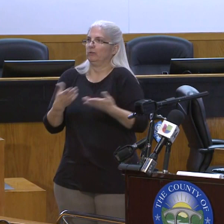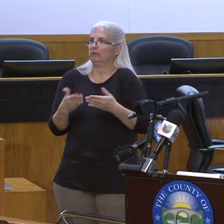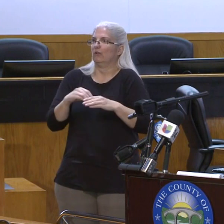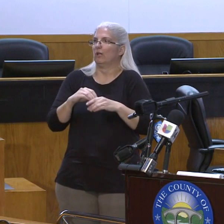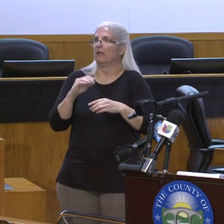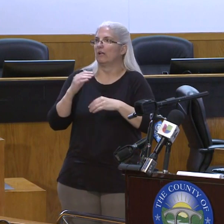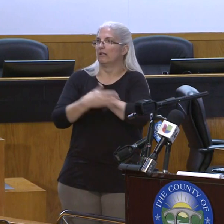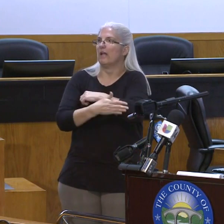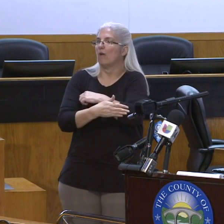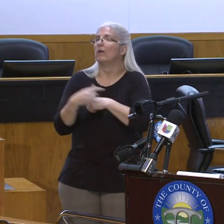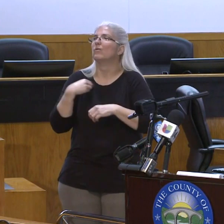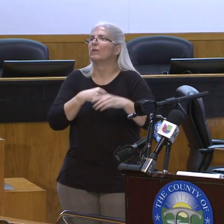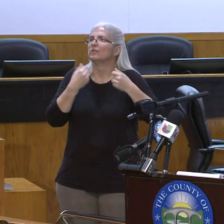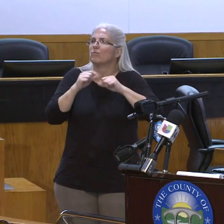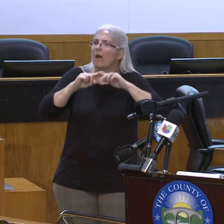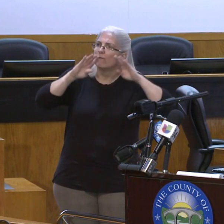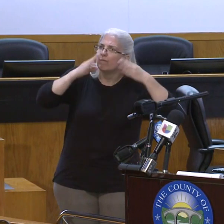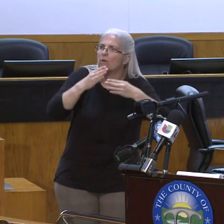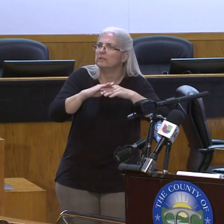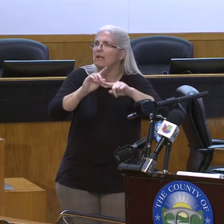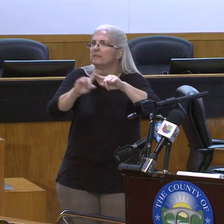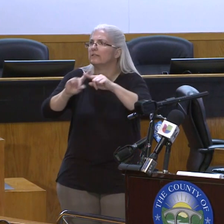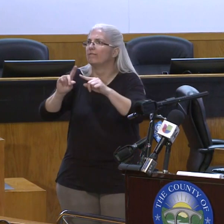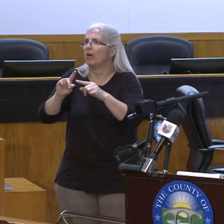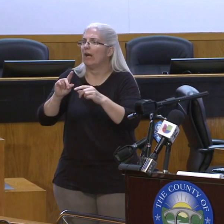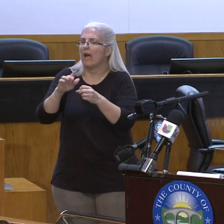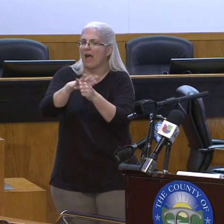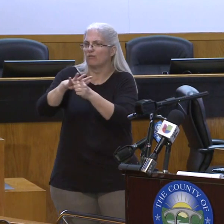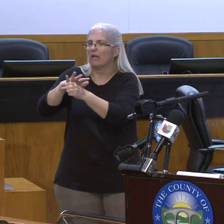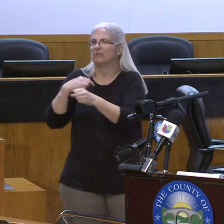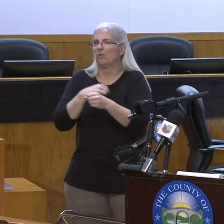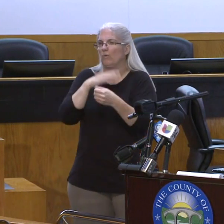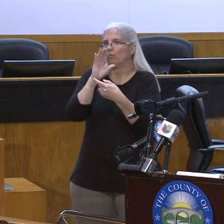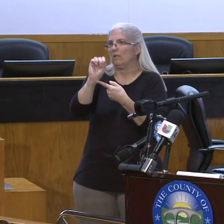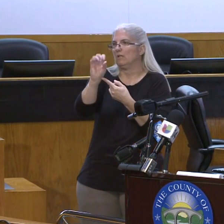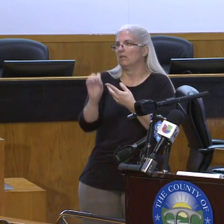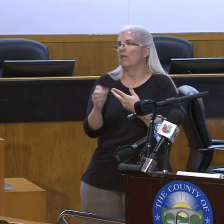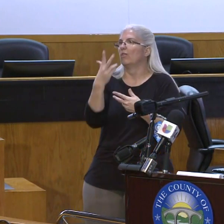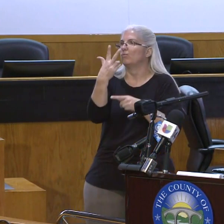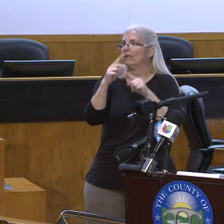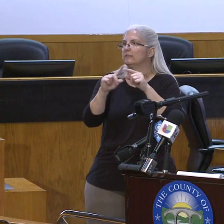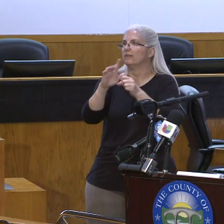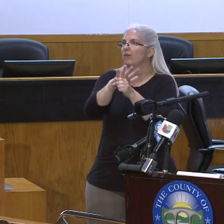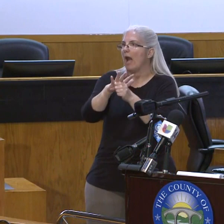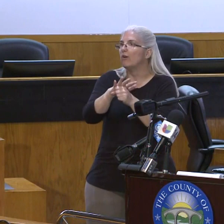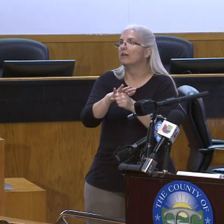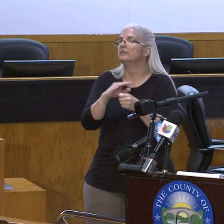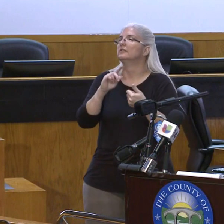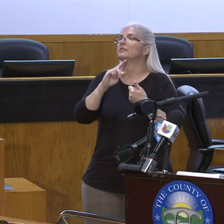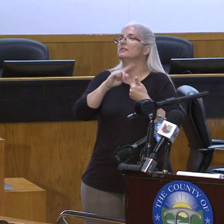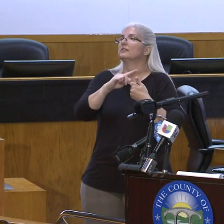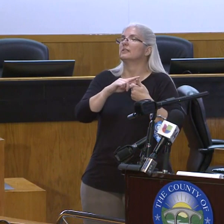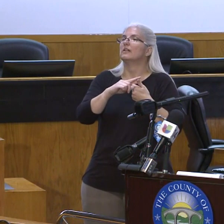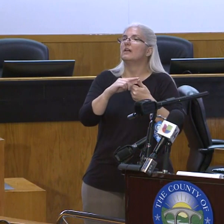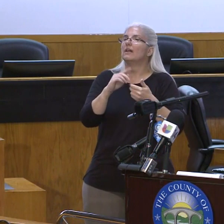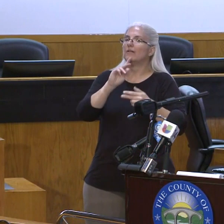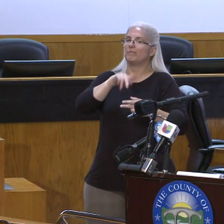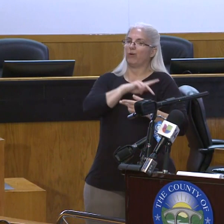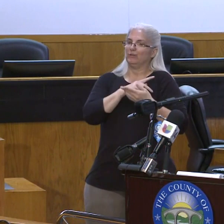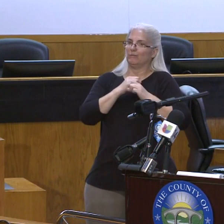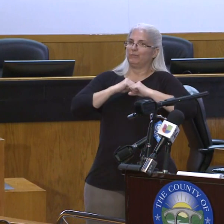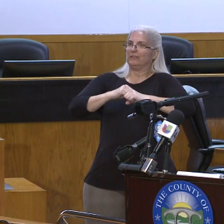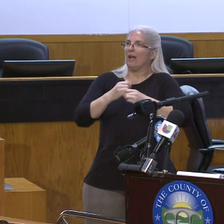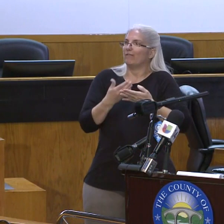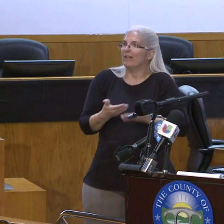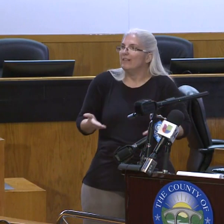there are three of which that I want to speak about today. First, personal protective equipment, or PPE. It is